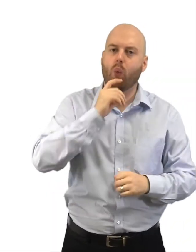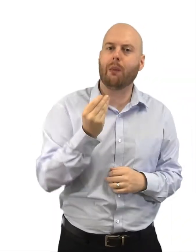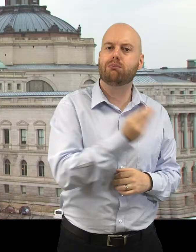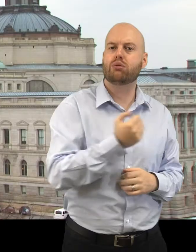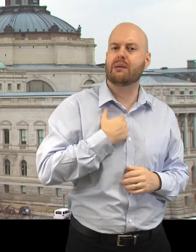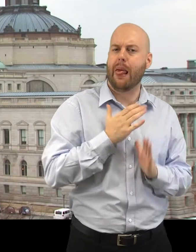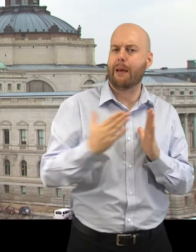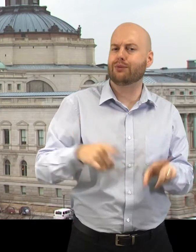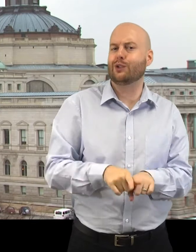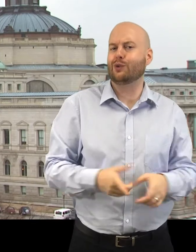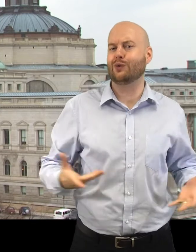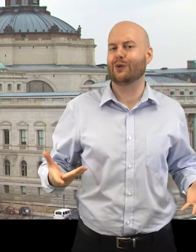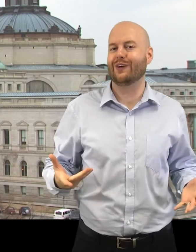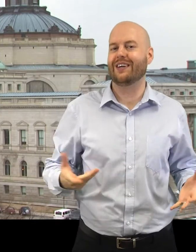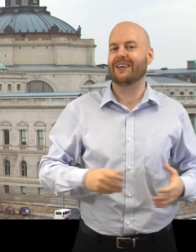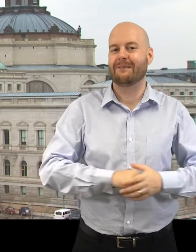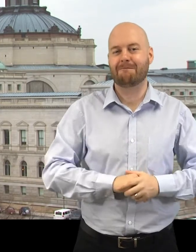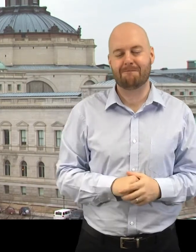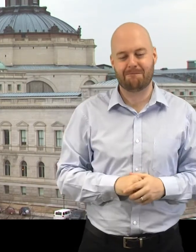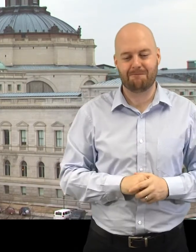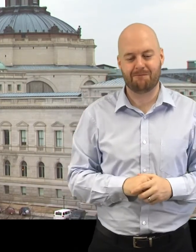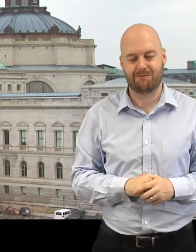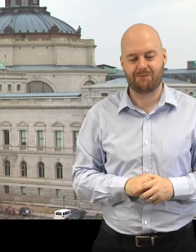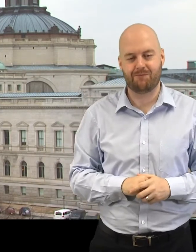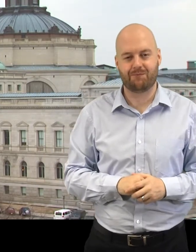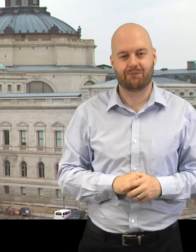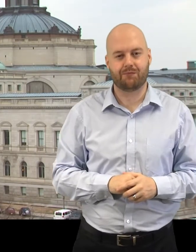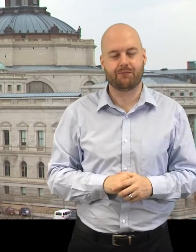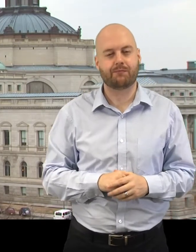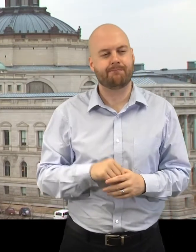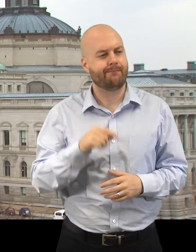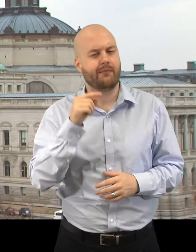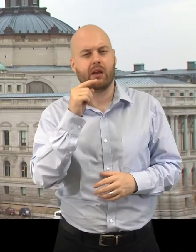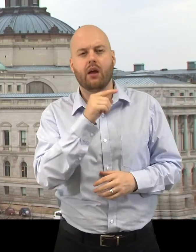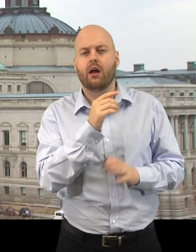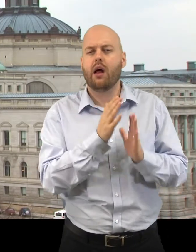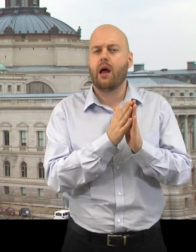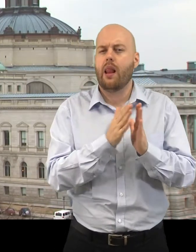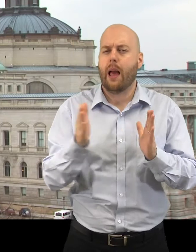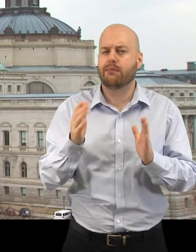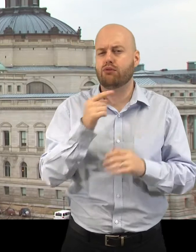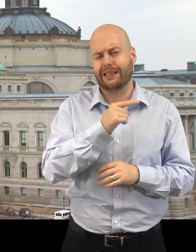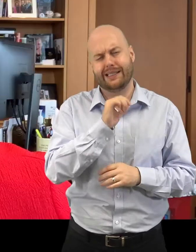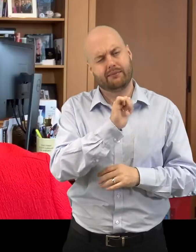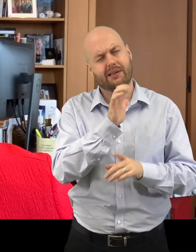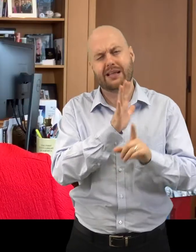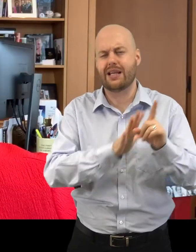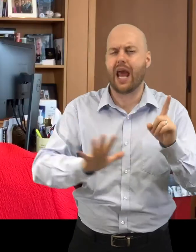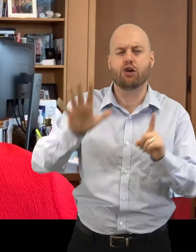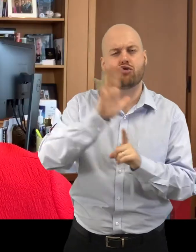The Library of Congress is the national library for the United States. It is the research arm of the United